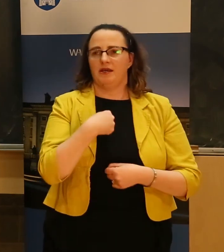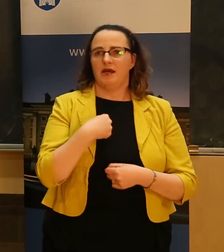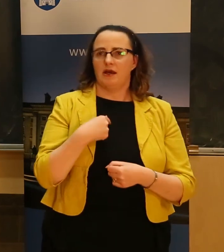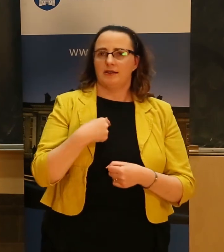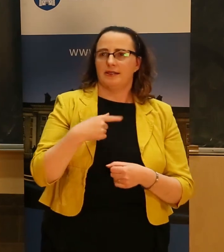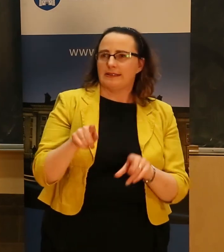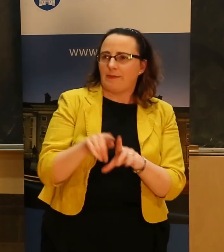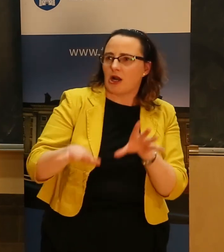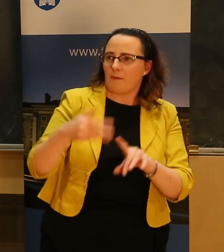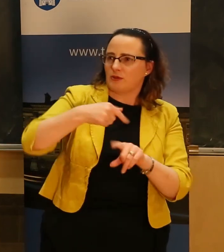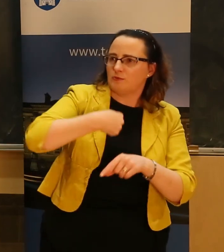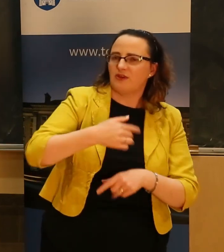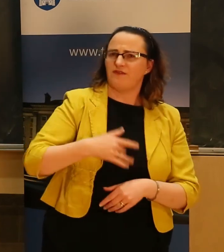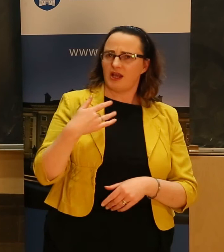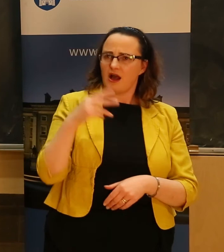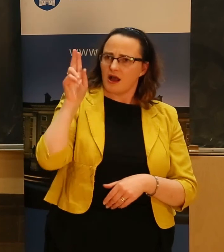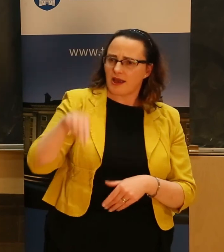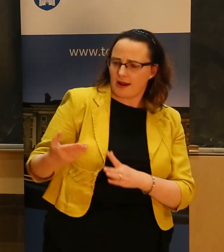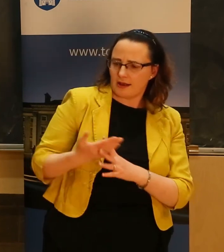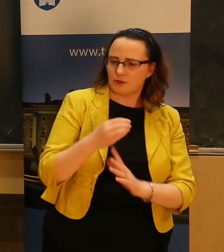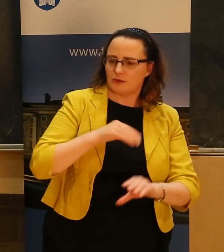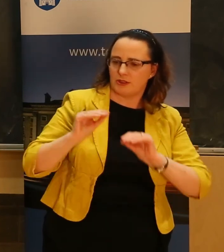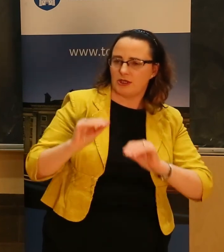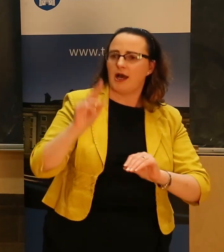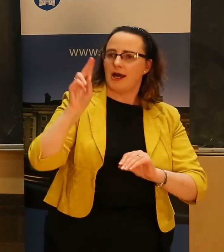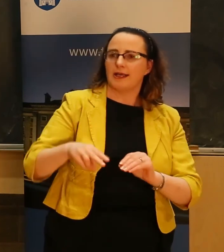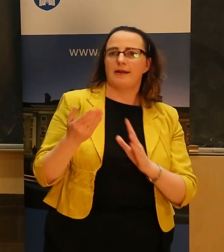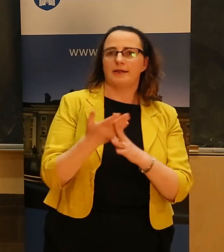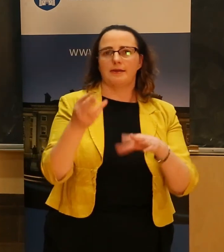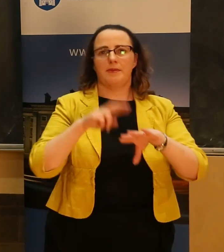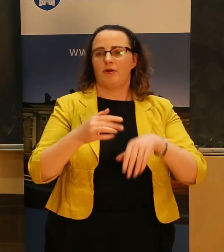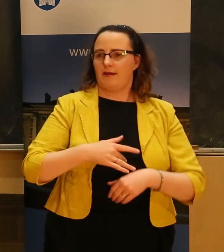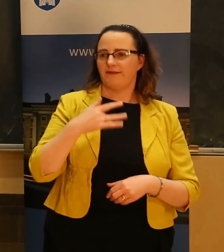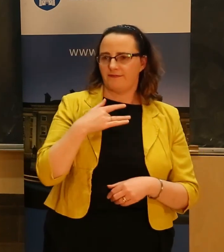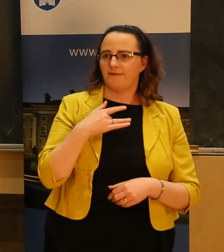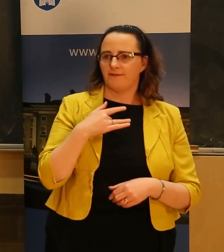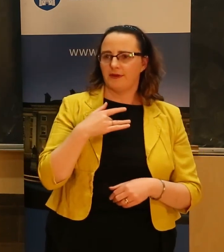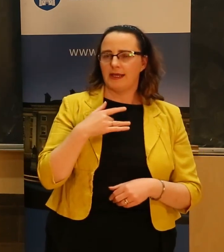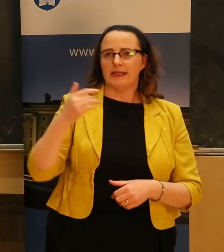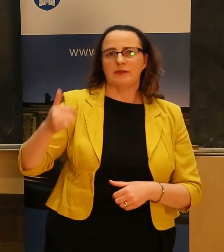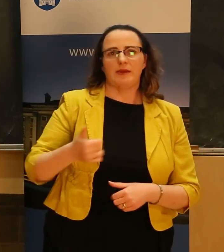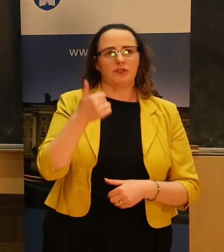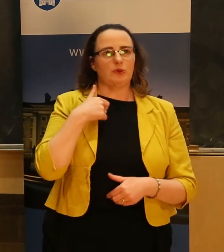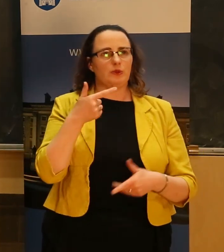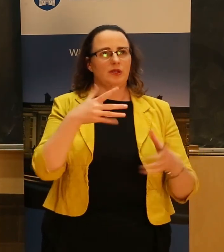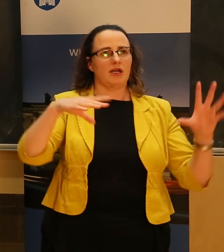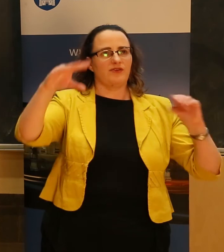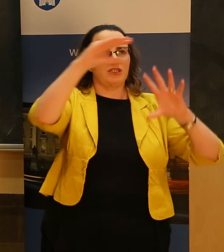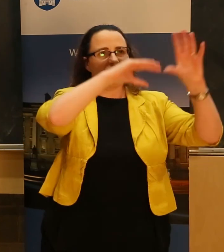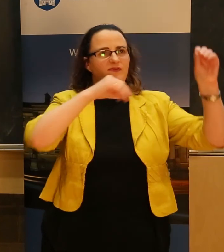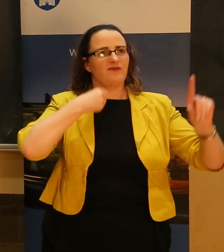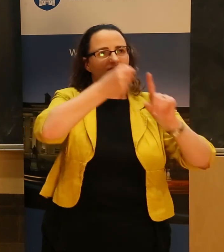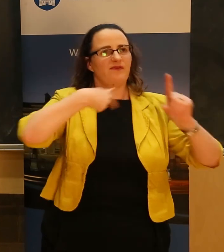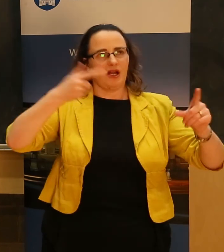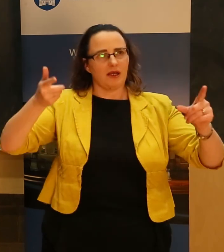background like mine to feel that they can access education and a better life. To be able to contribute to the conversation without having to